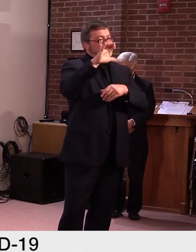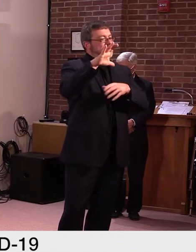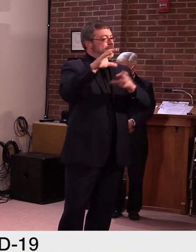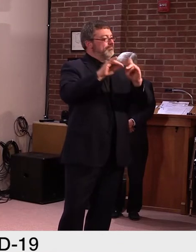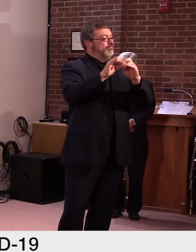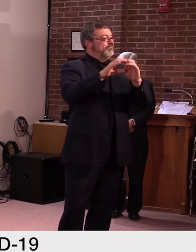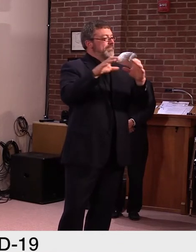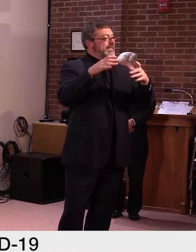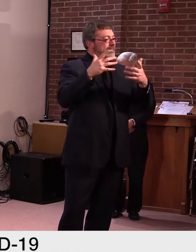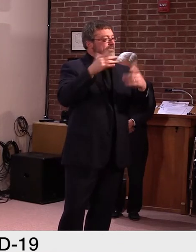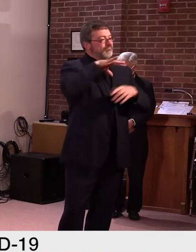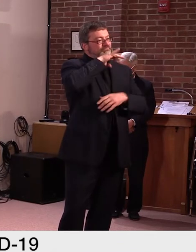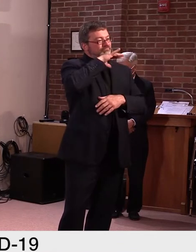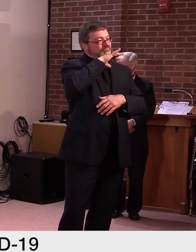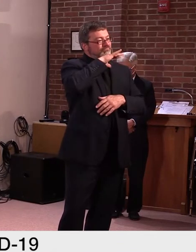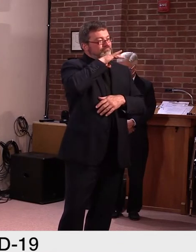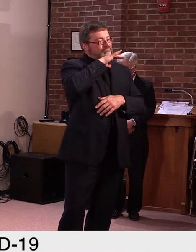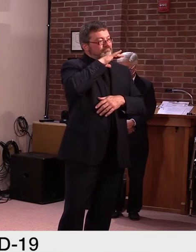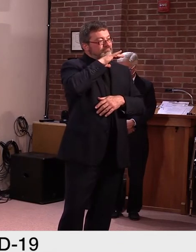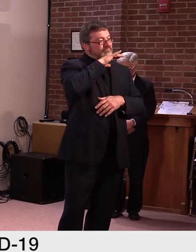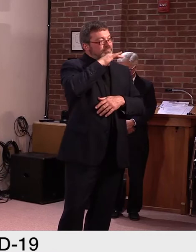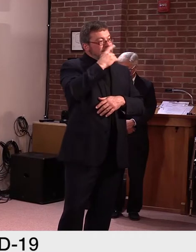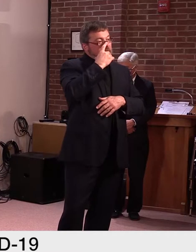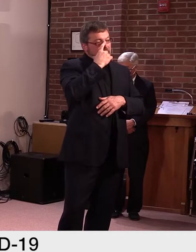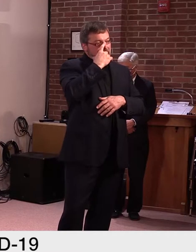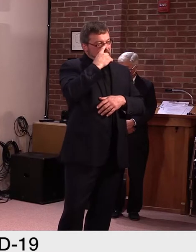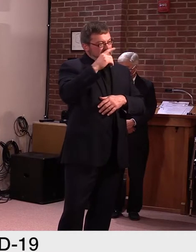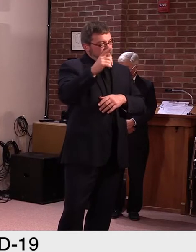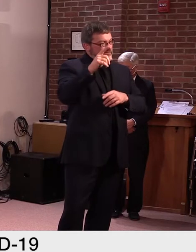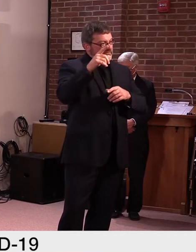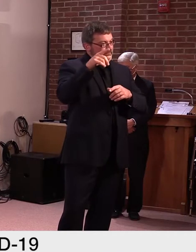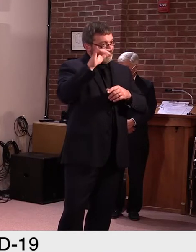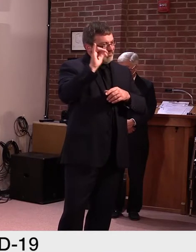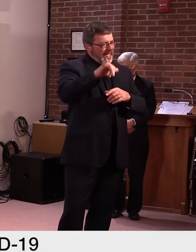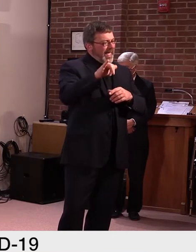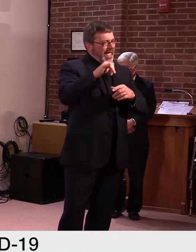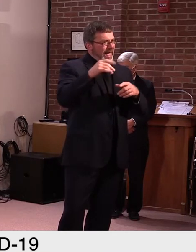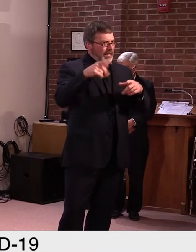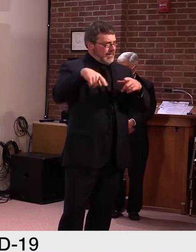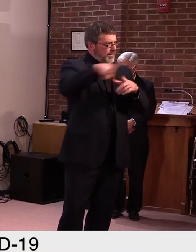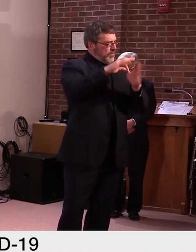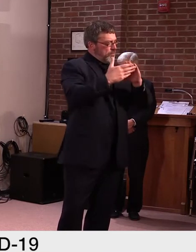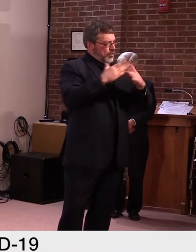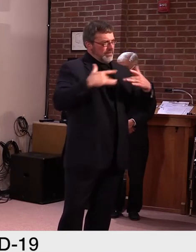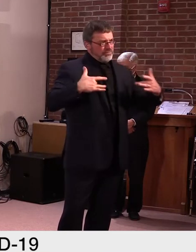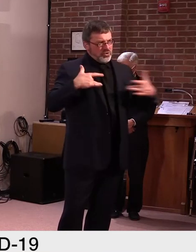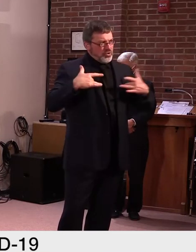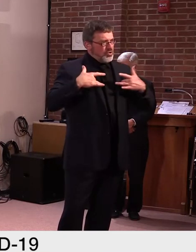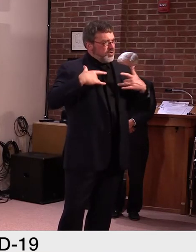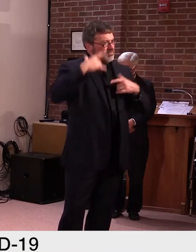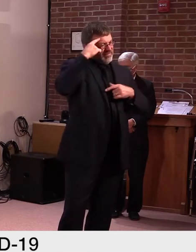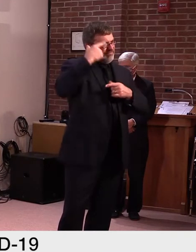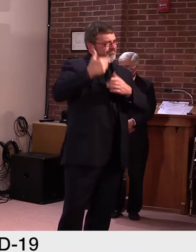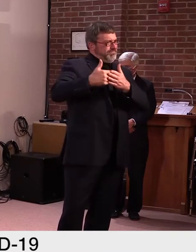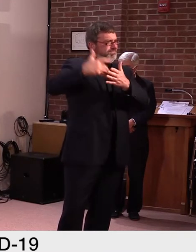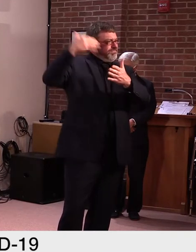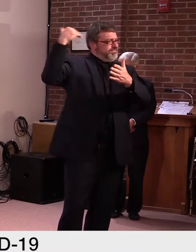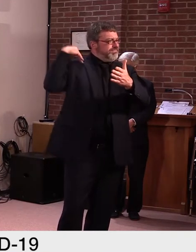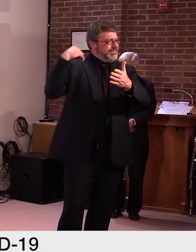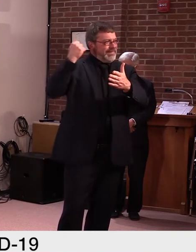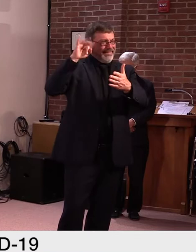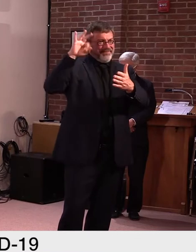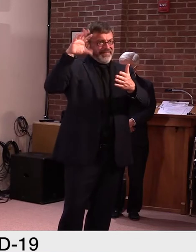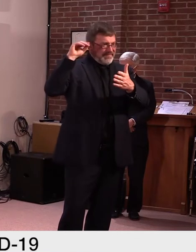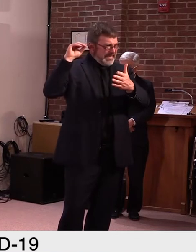was widely used in the fifties and seventies when a lot of them were built. Um, so do you think this is a time for another study on PCB statewide?